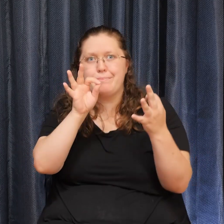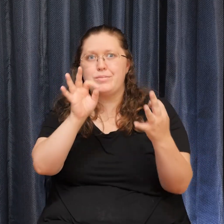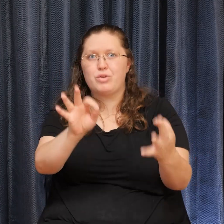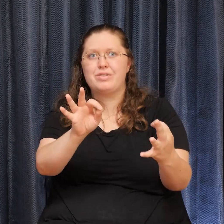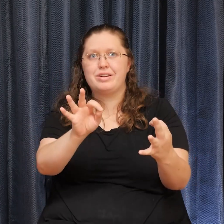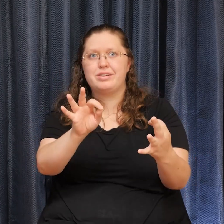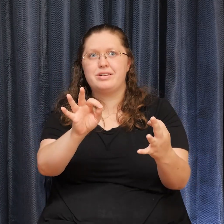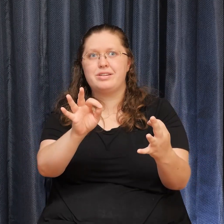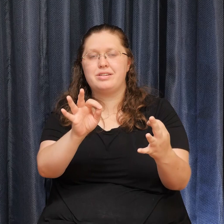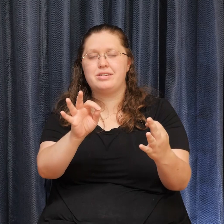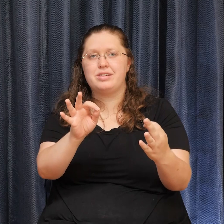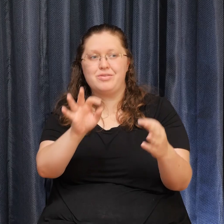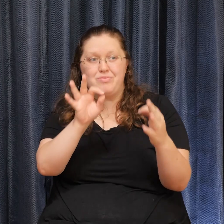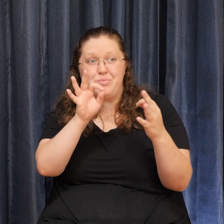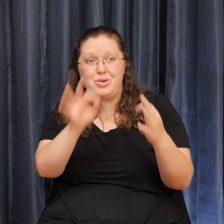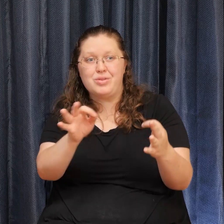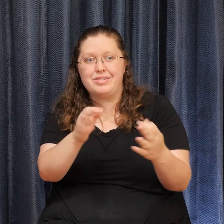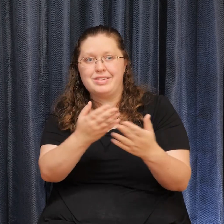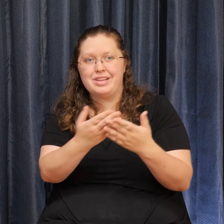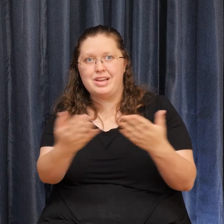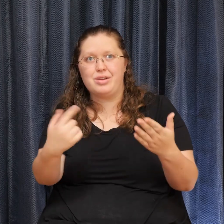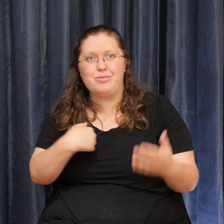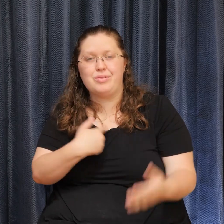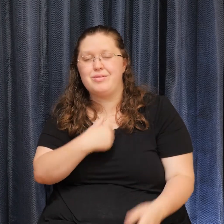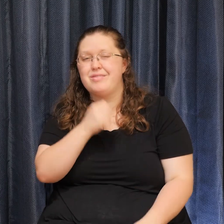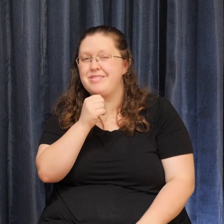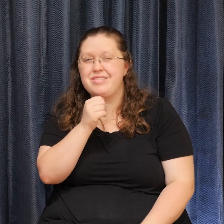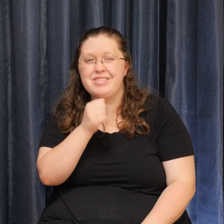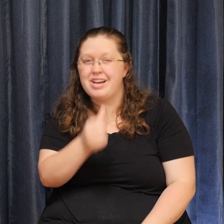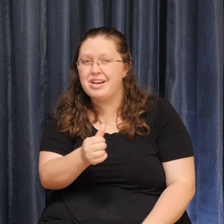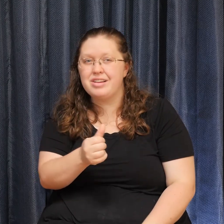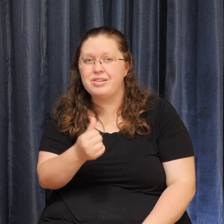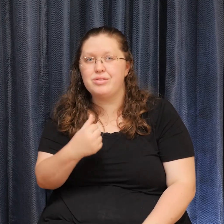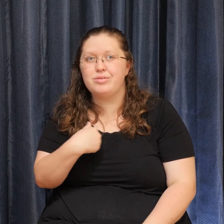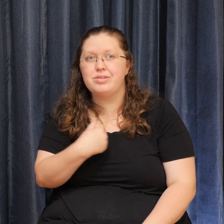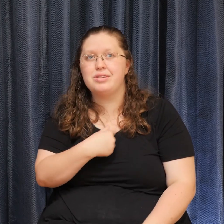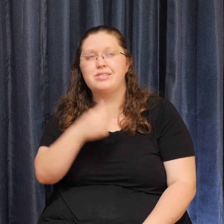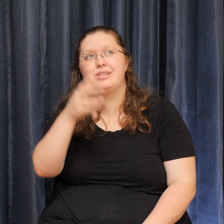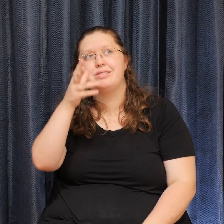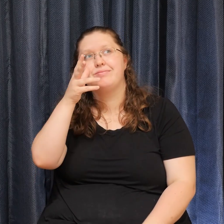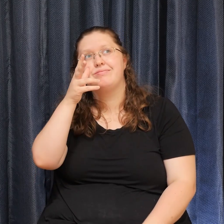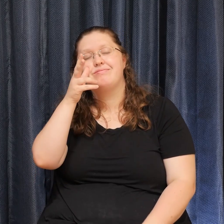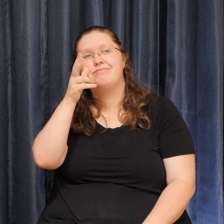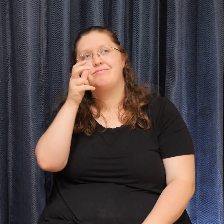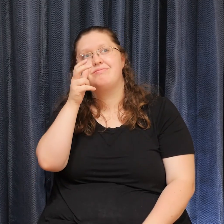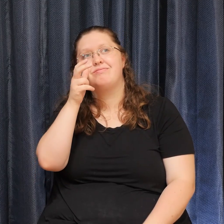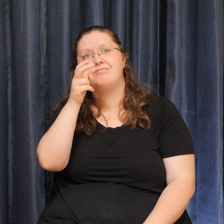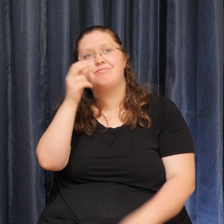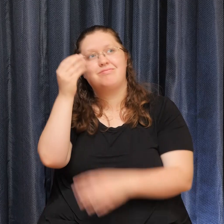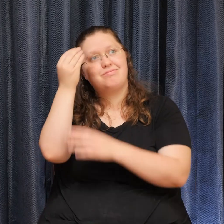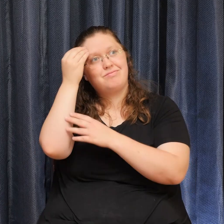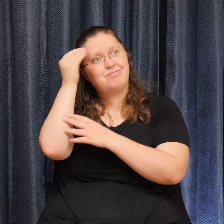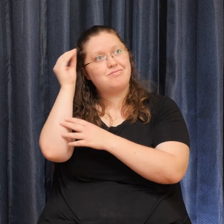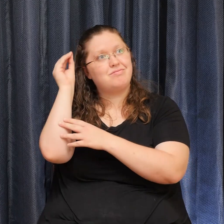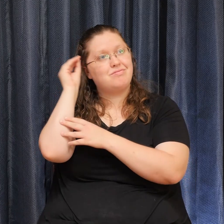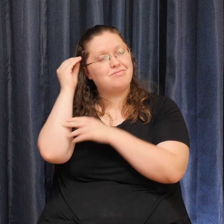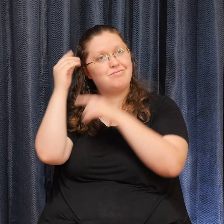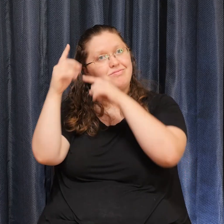Perfect thing Then somehow We hear that old tape That says There's something Wrong with you You need to